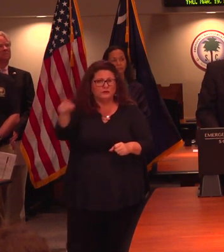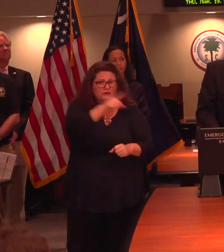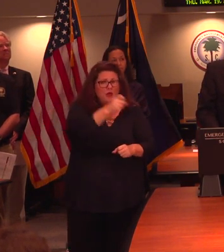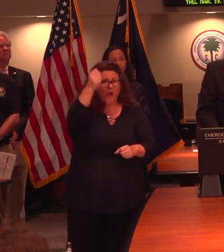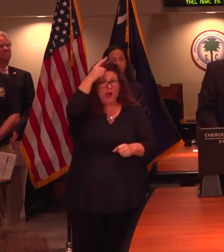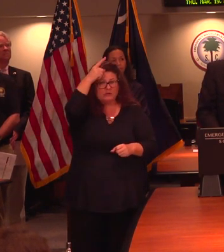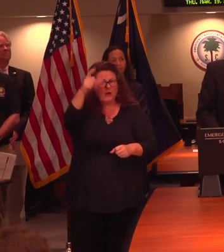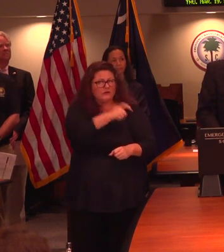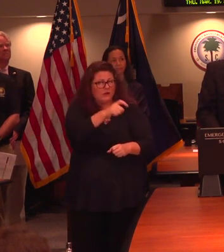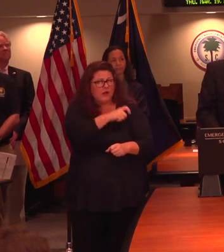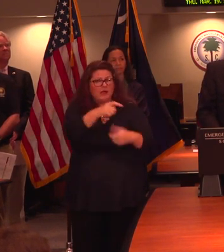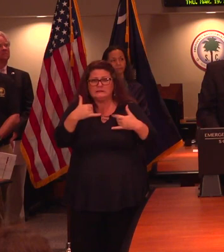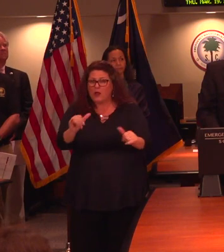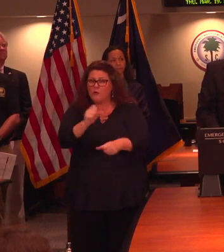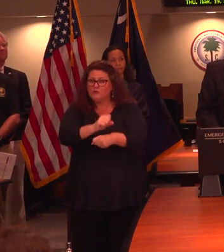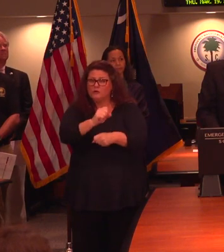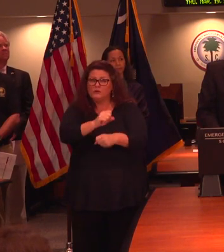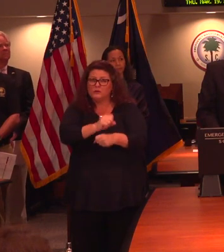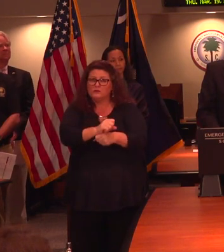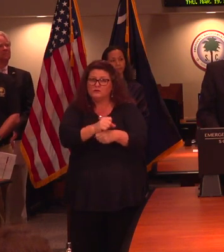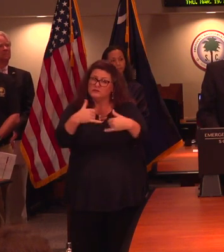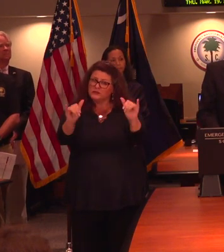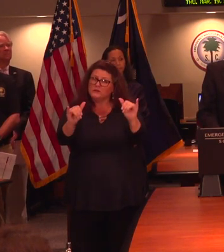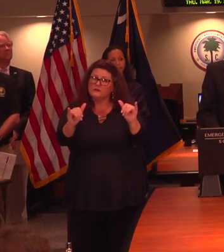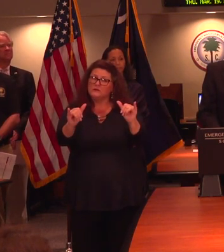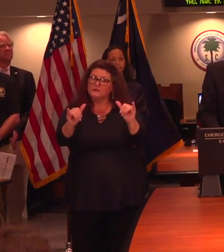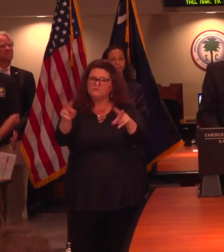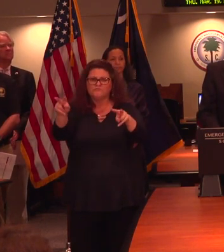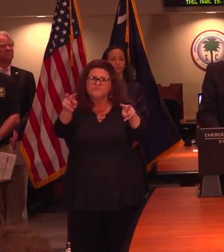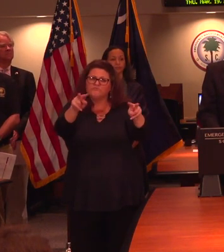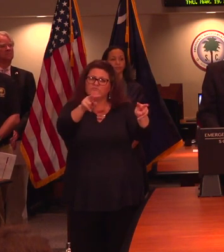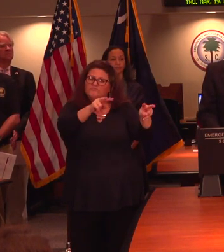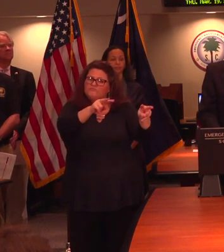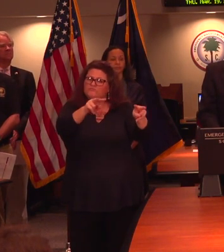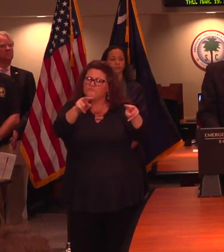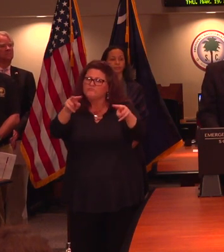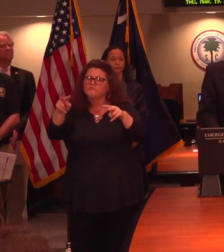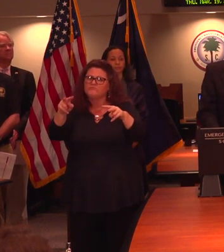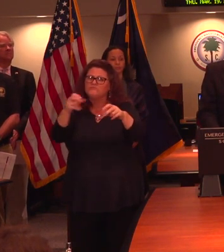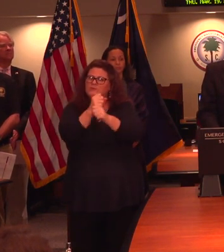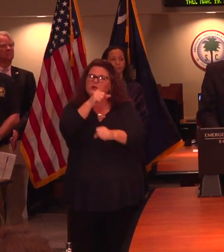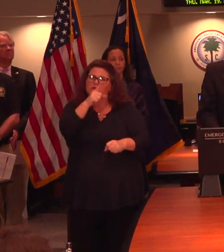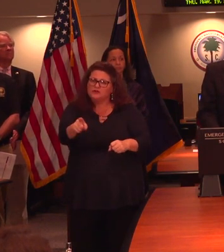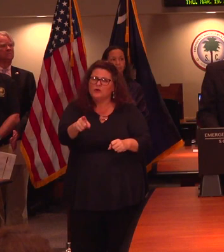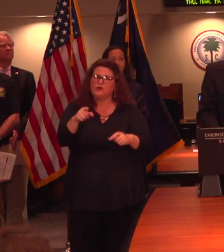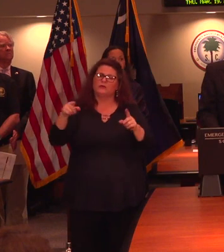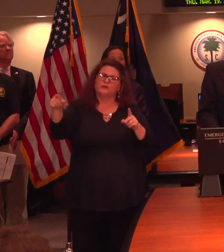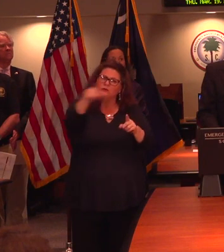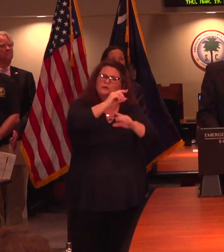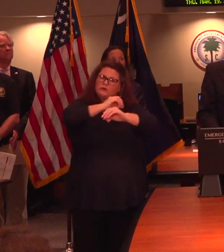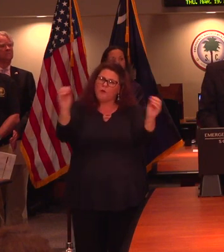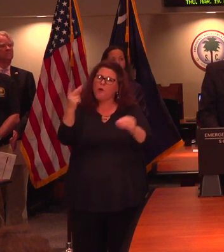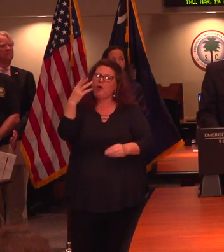is on the job and on duty, is strong or stronger than before to see to it that no one is